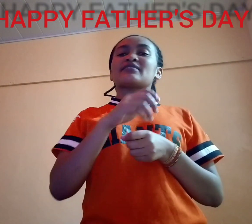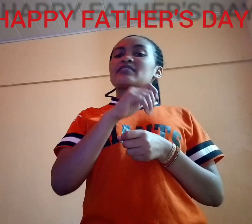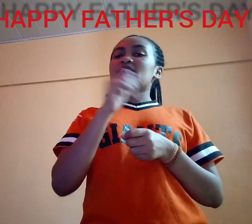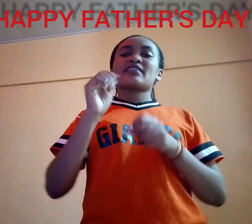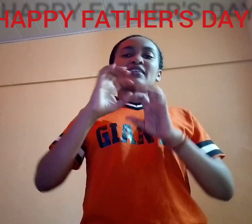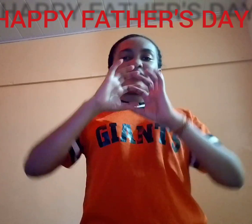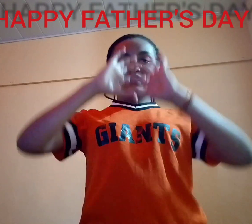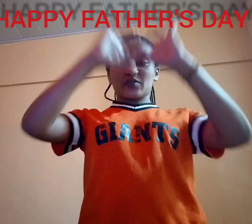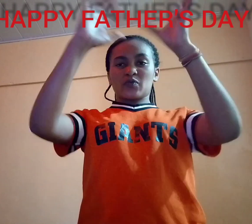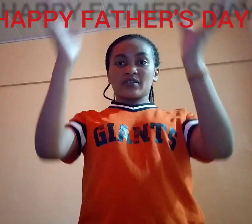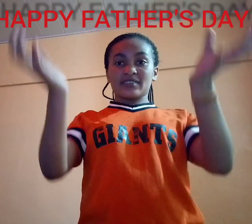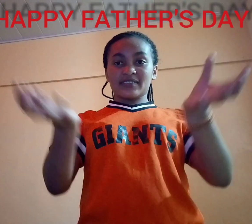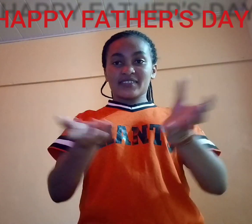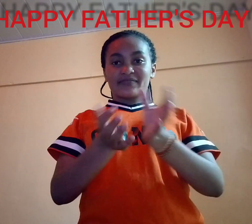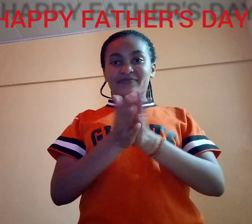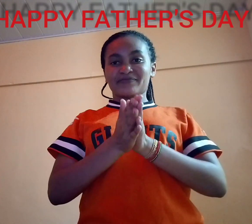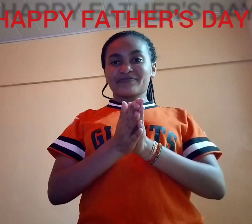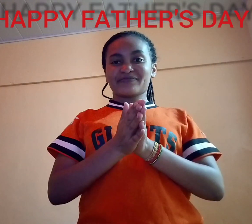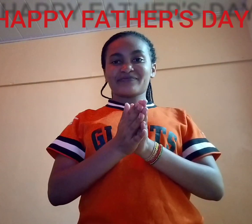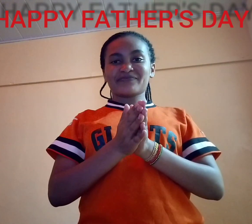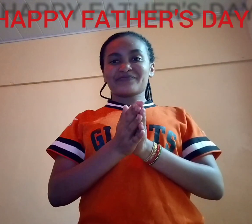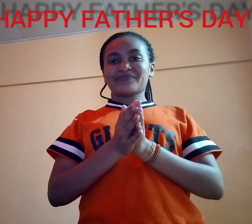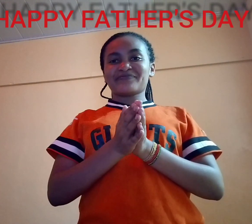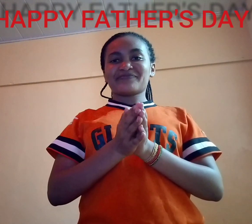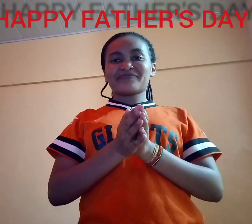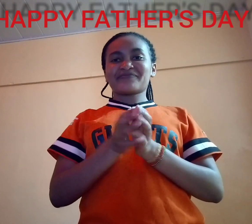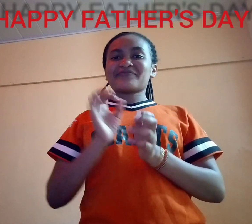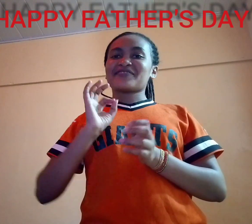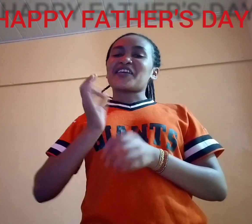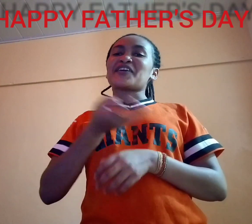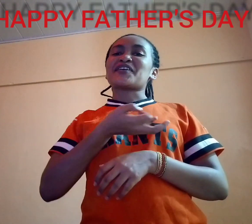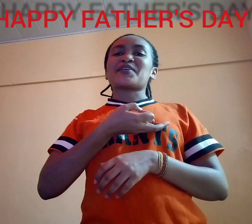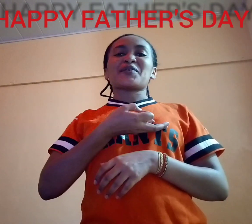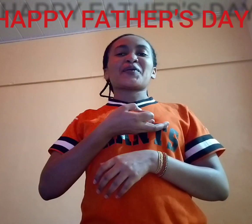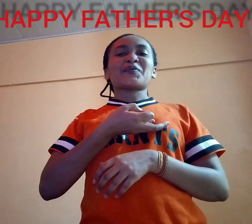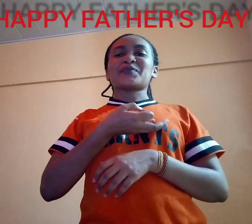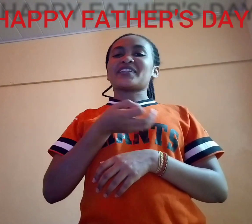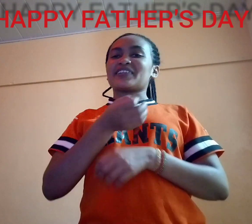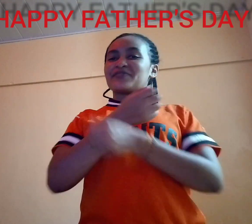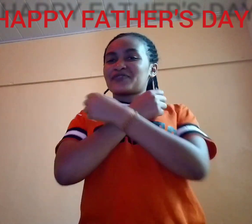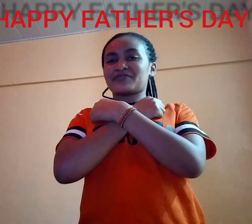the world we love you